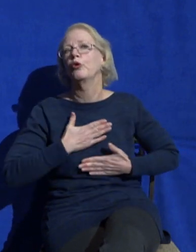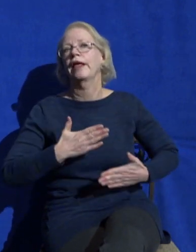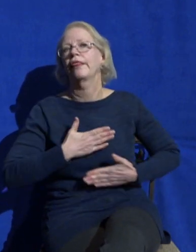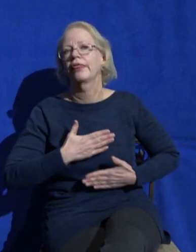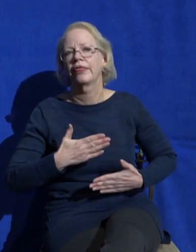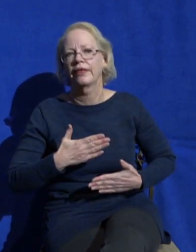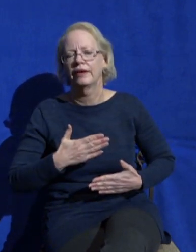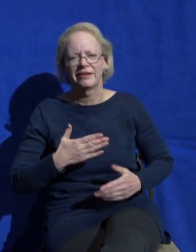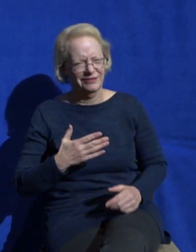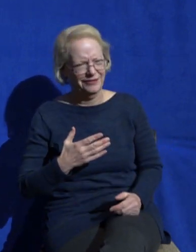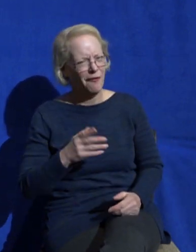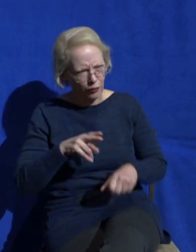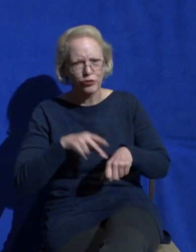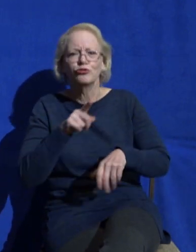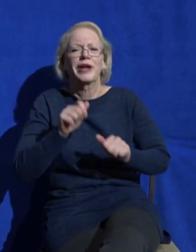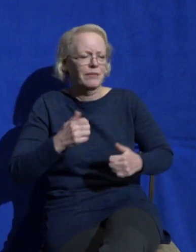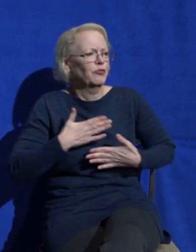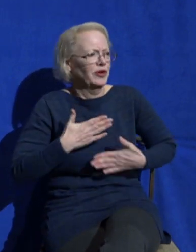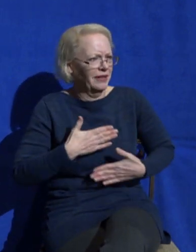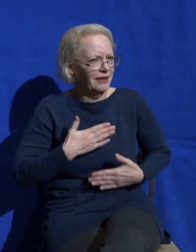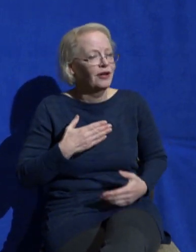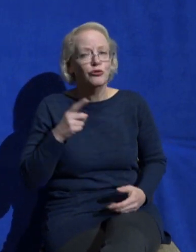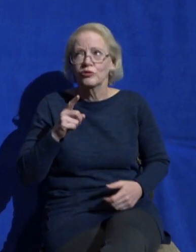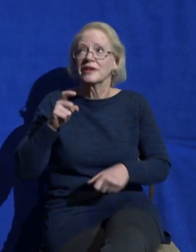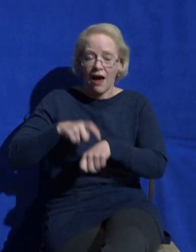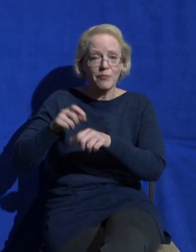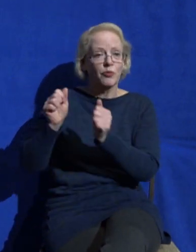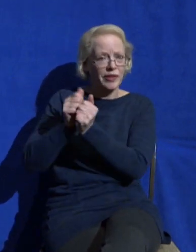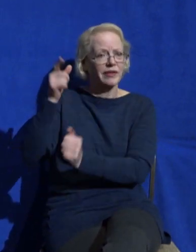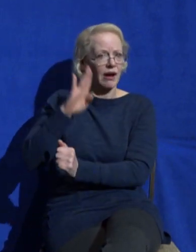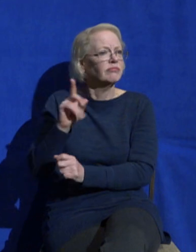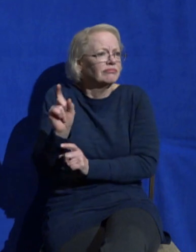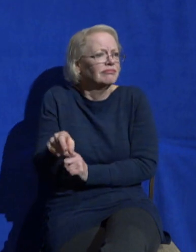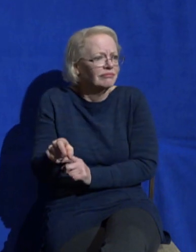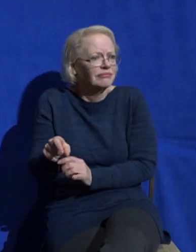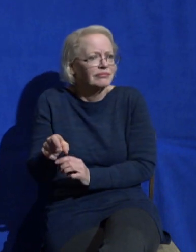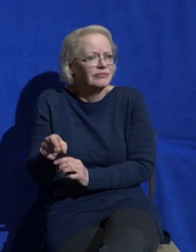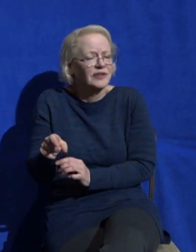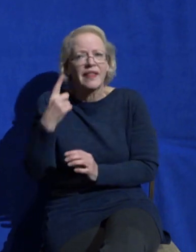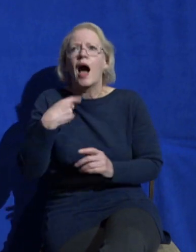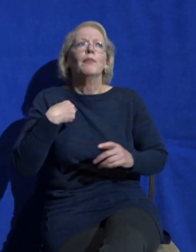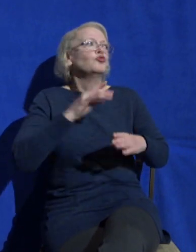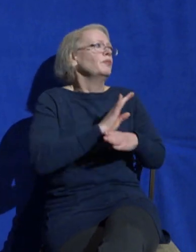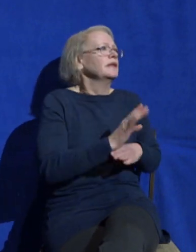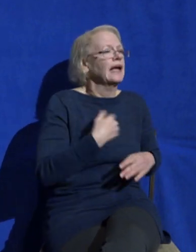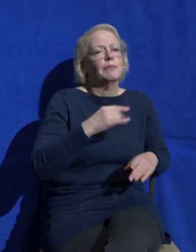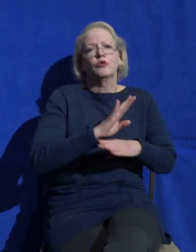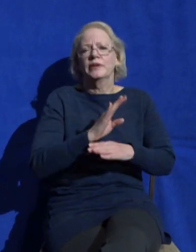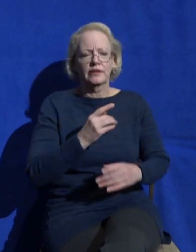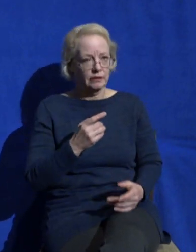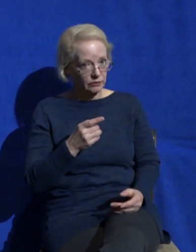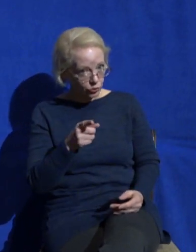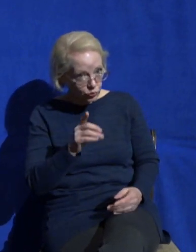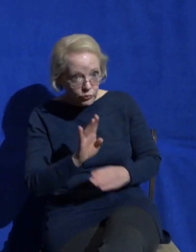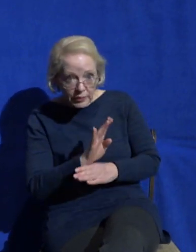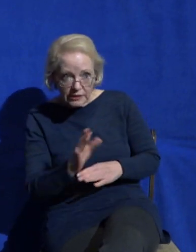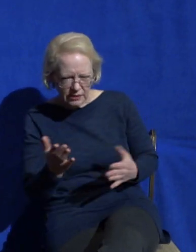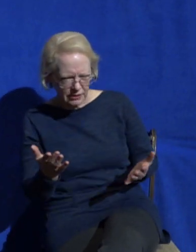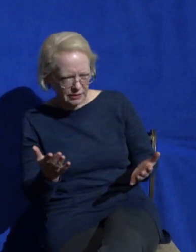Saying I'm too busy to spend time with God is like saying I'm too busy to eat, I'm too busy to sleep. And our culture is so jacked up that some of y'all are like the breathing thing I do